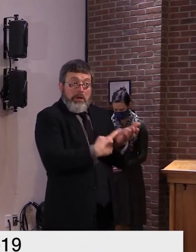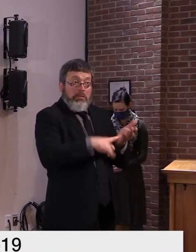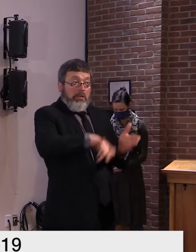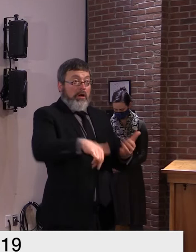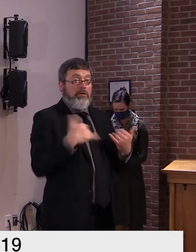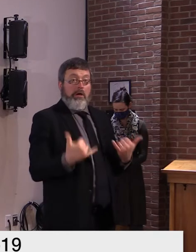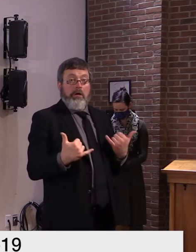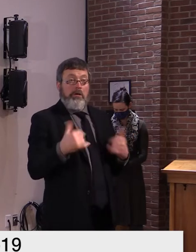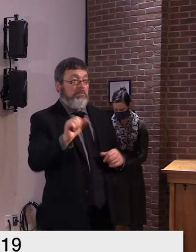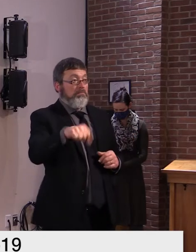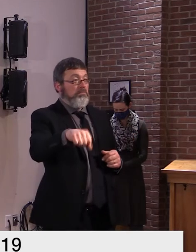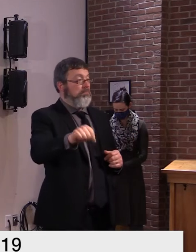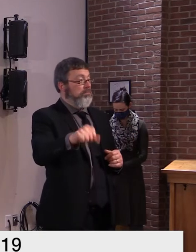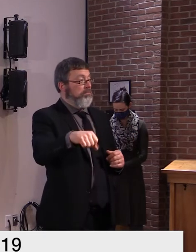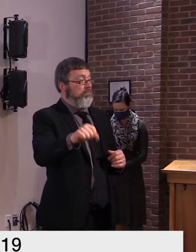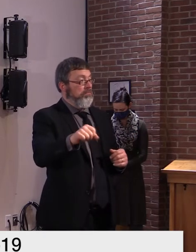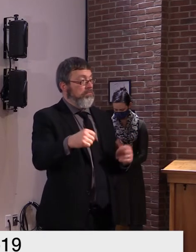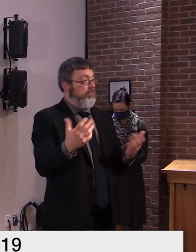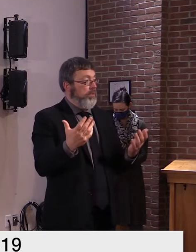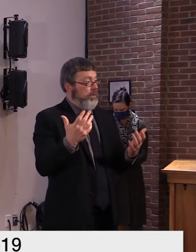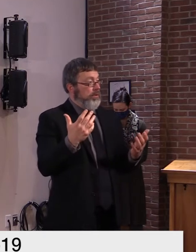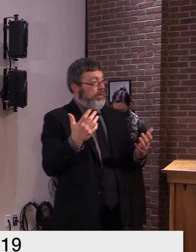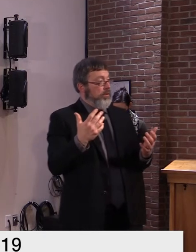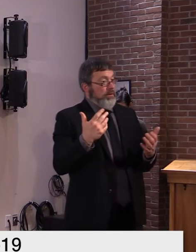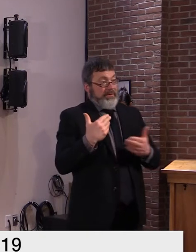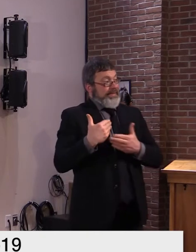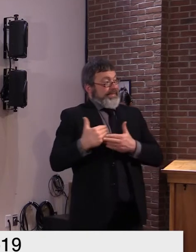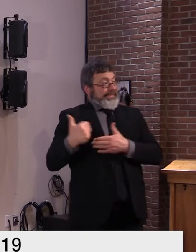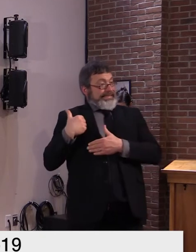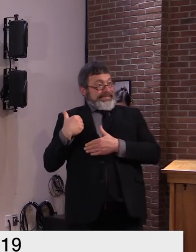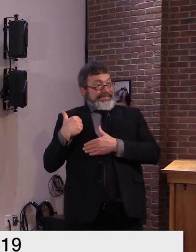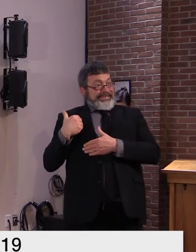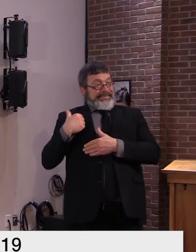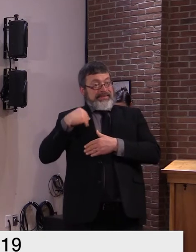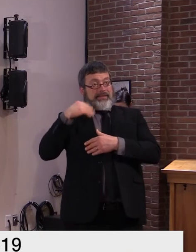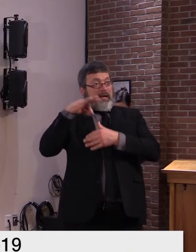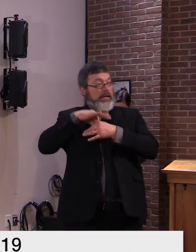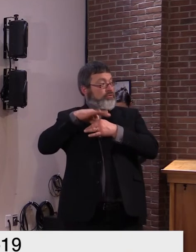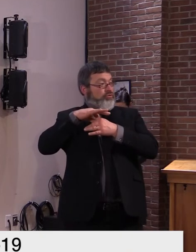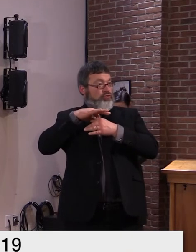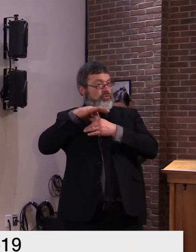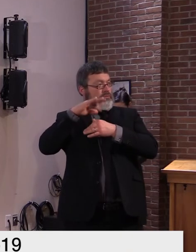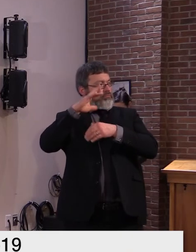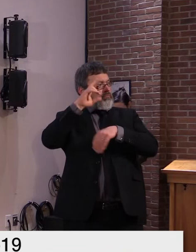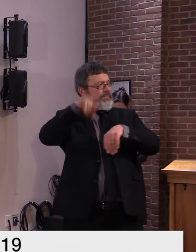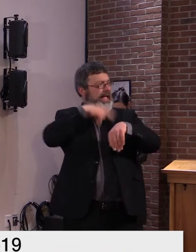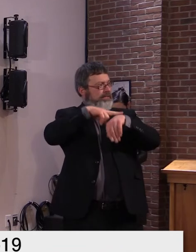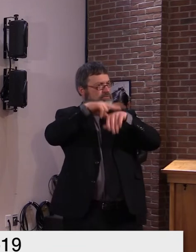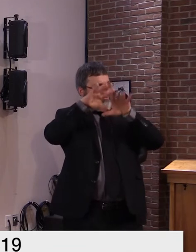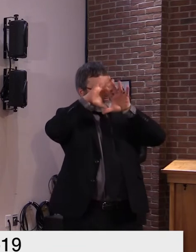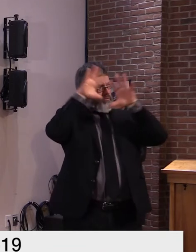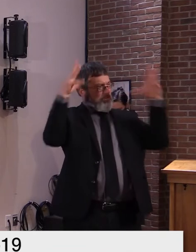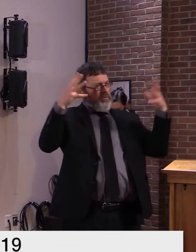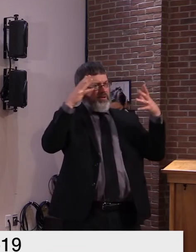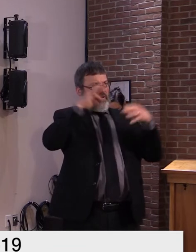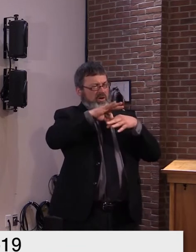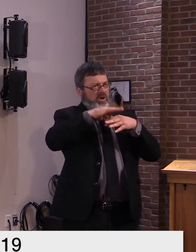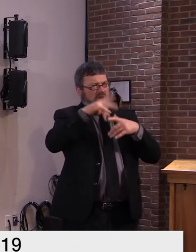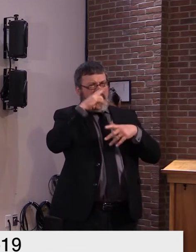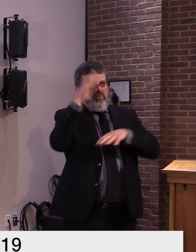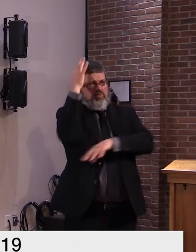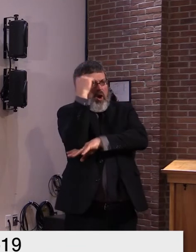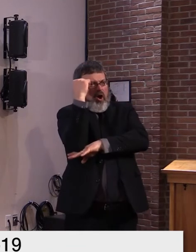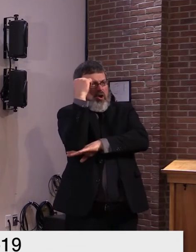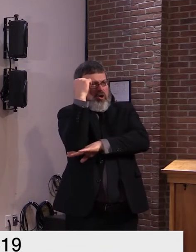election uh where we had the highest turnout in history uh and uh and it seemed to work fairly